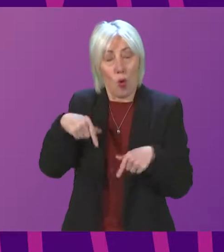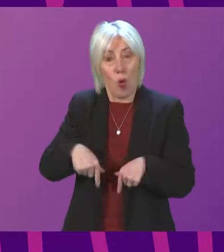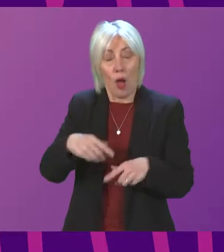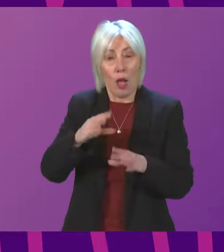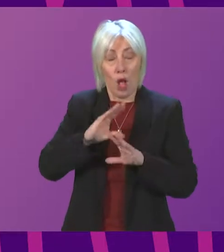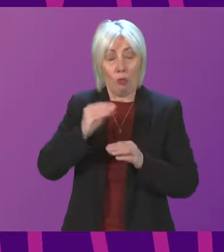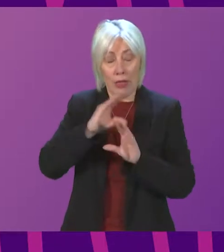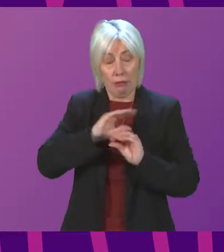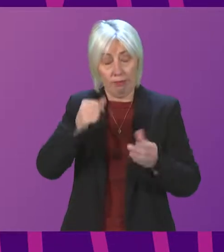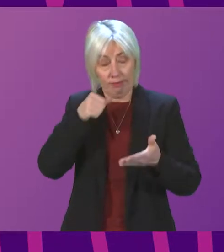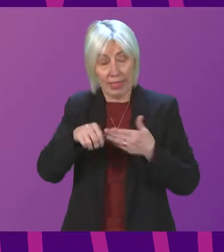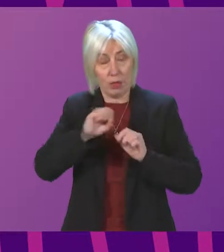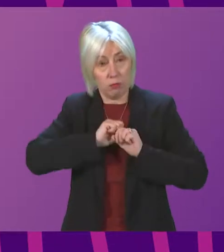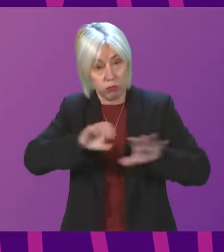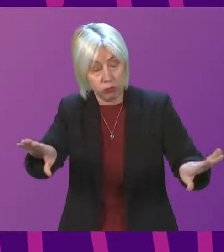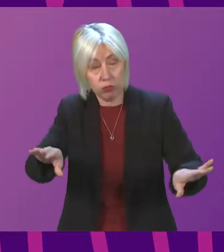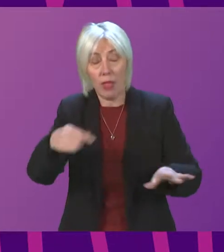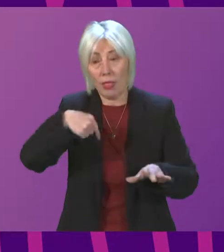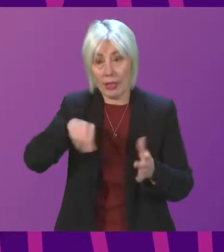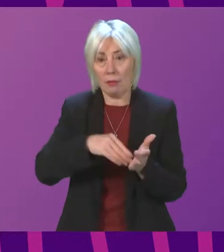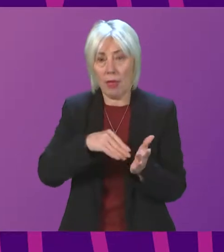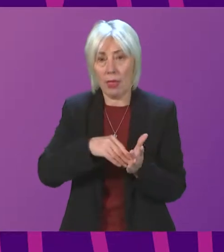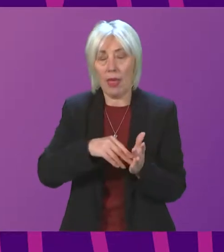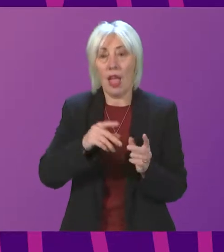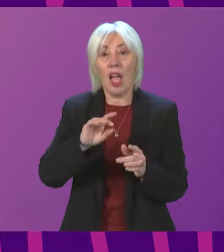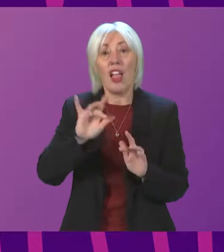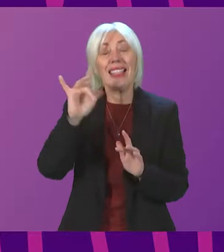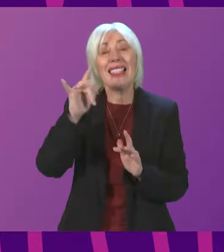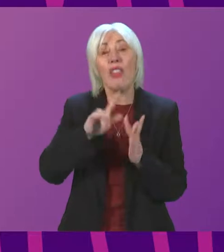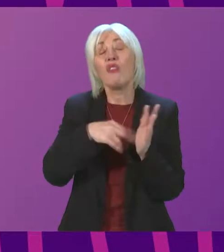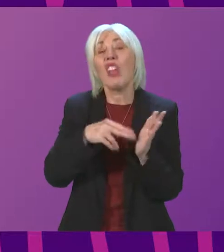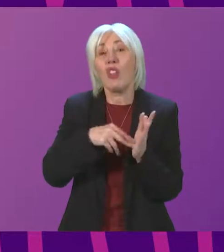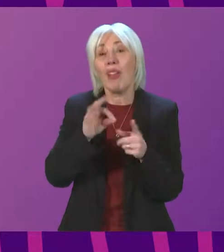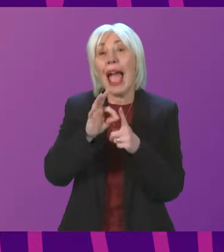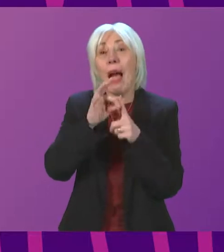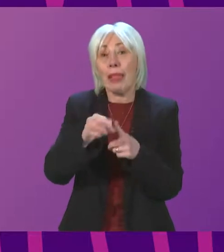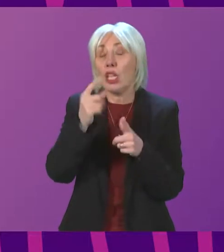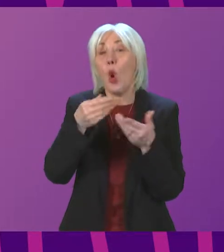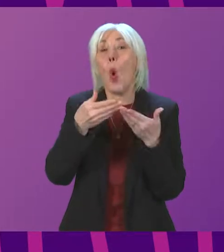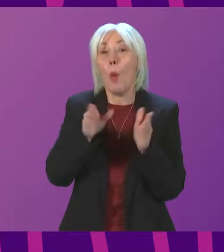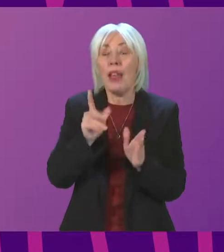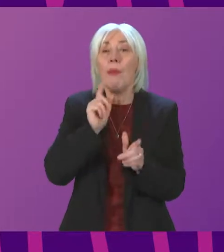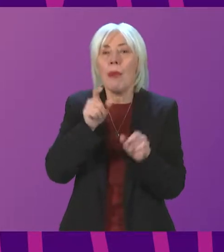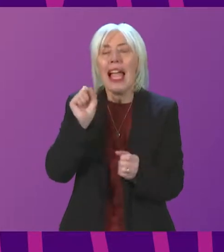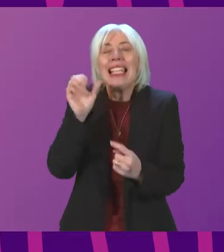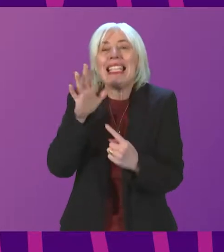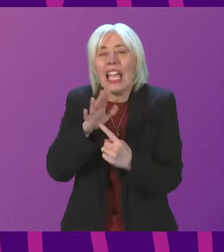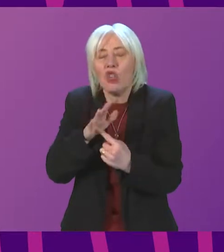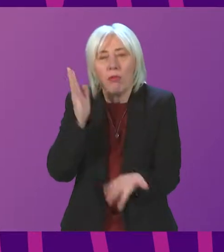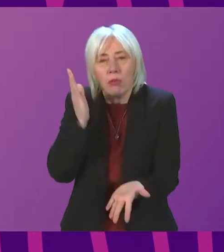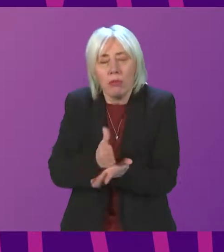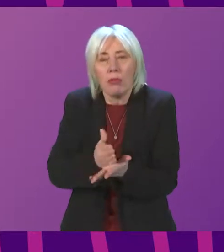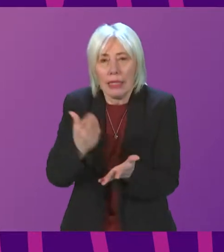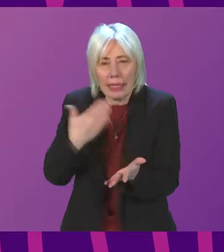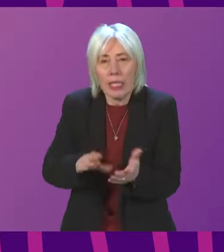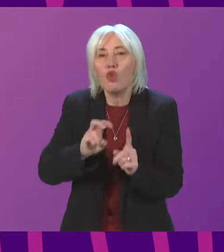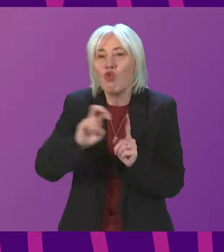earlier this month. Applications went live on January the 10th, with the focus at that time being on those young people with an essential need to travel or, as it was put in the